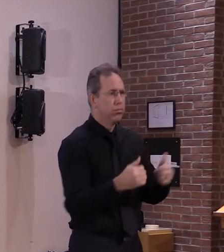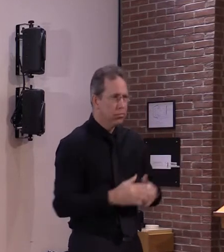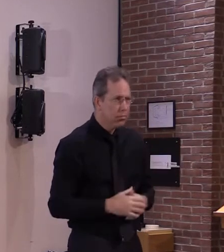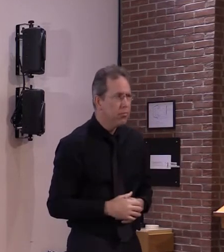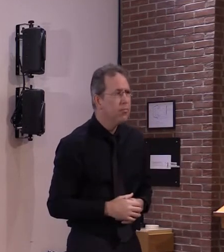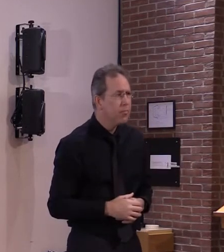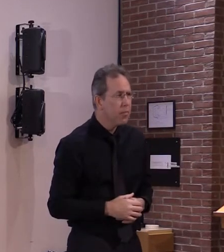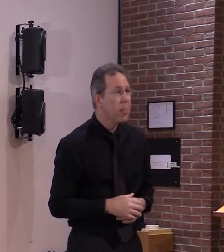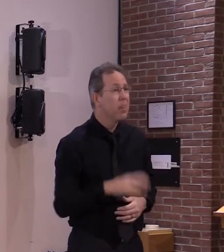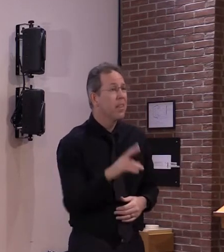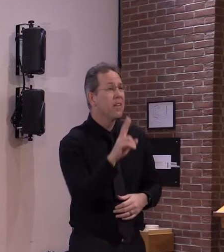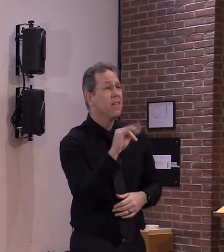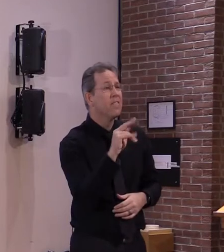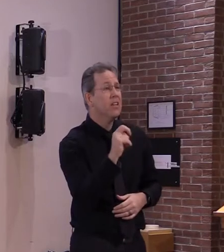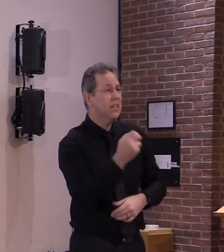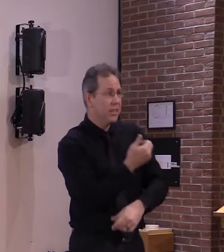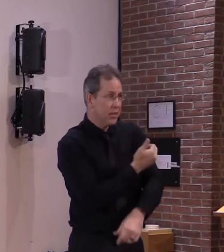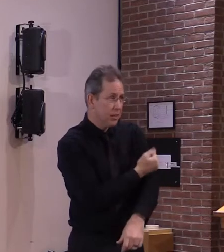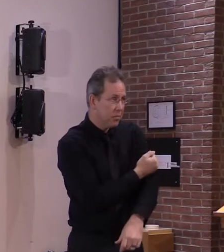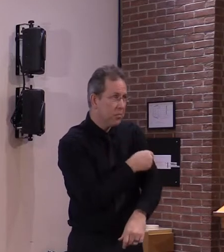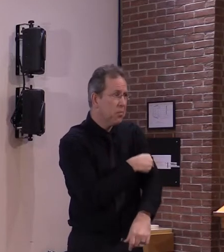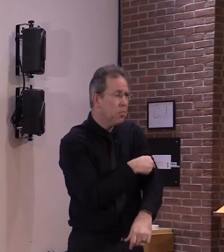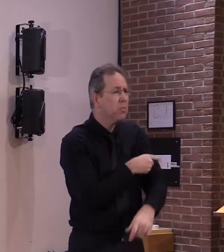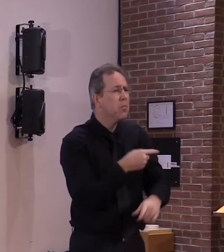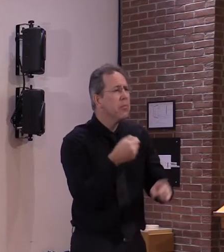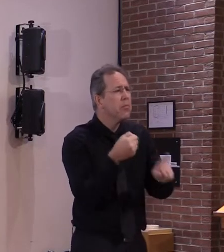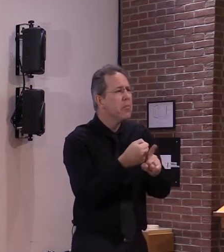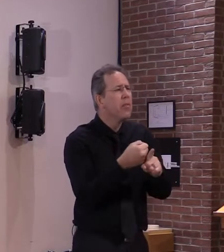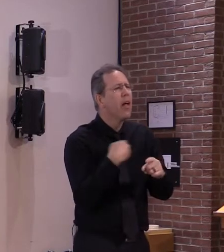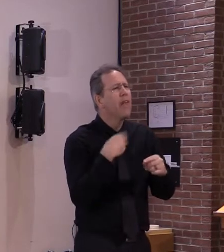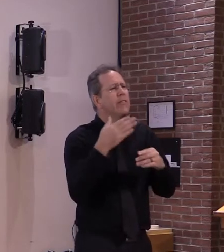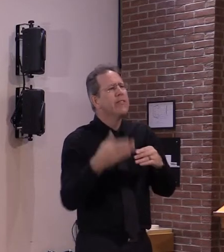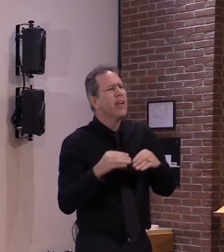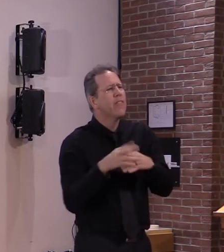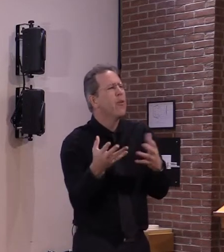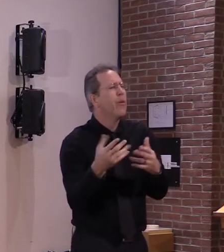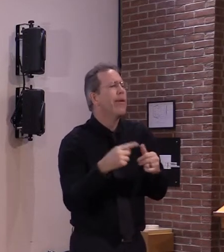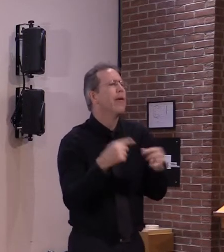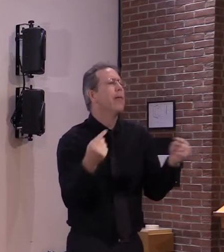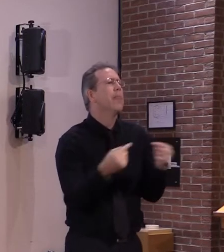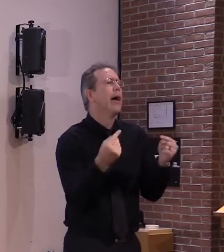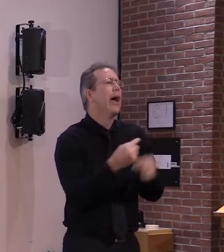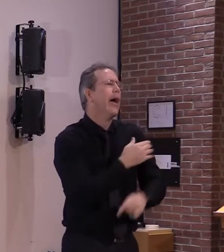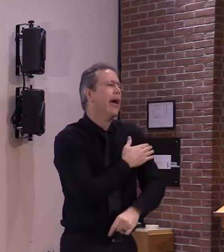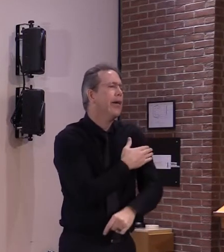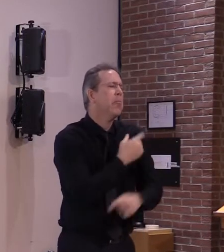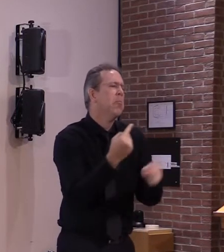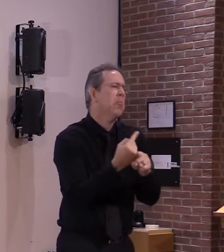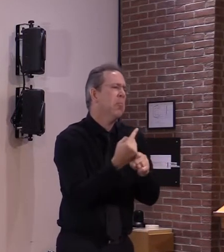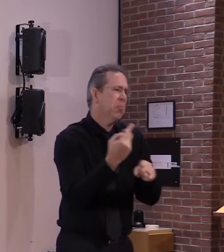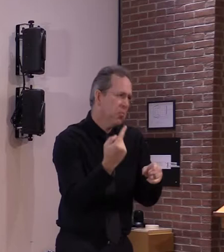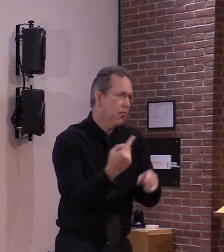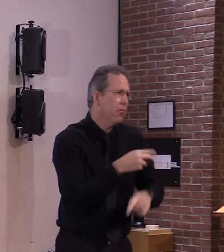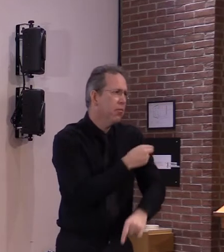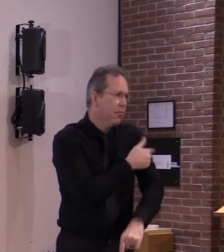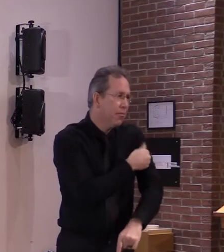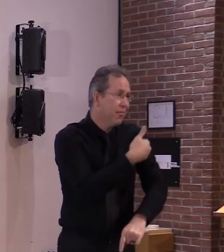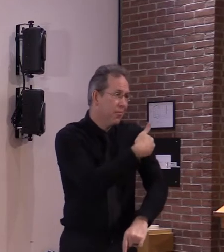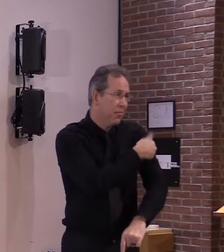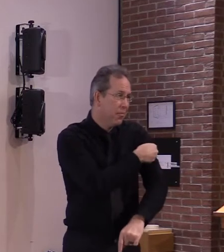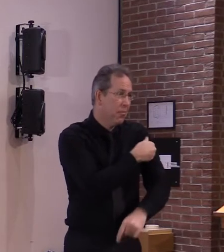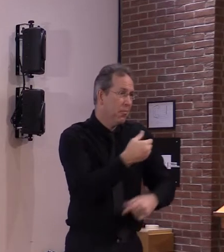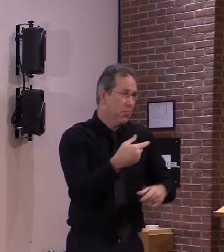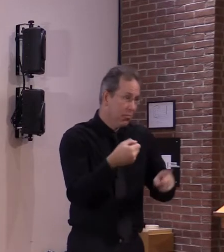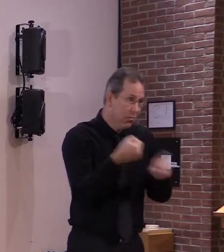like discomfort at the injection site the incidence of serious adverse events was very low and was similar